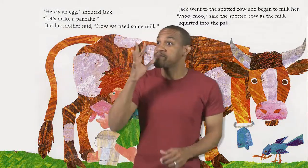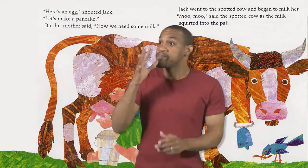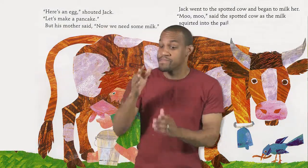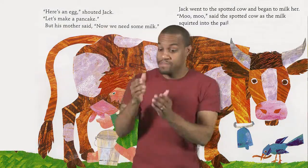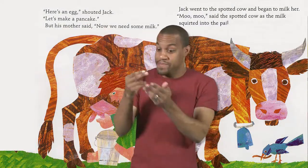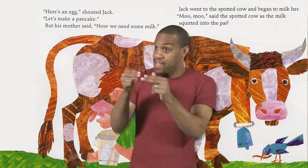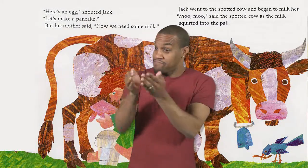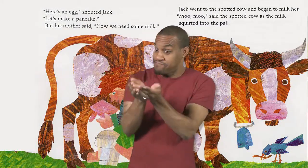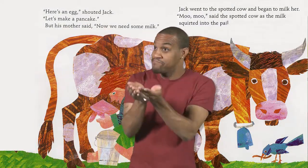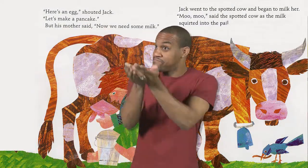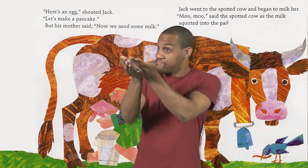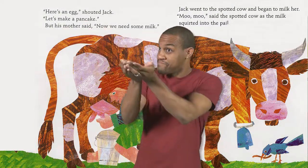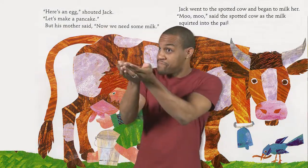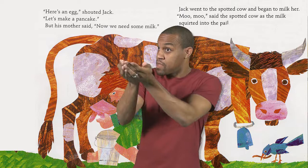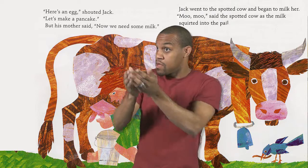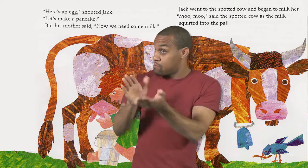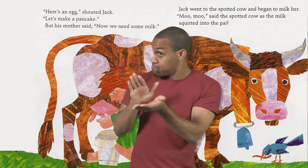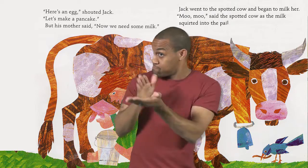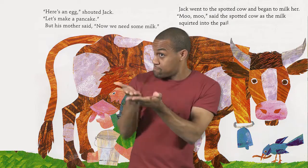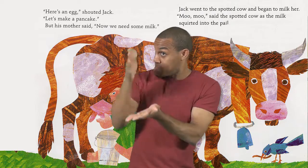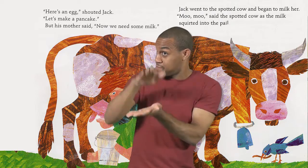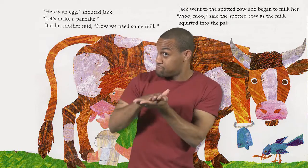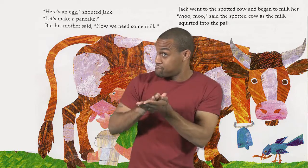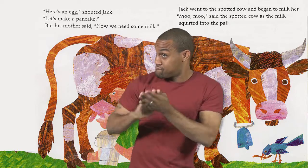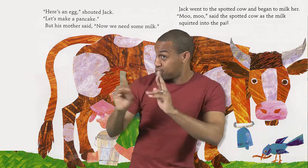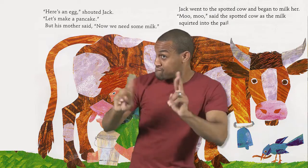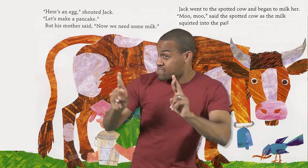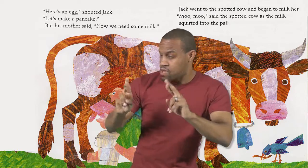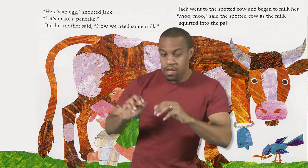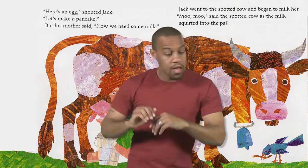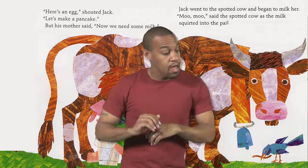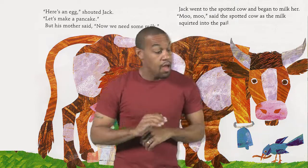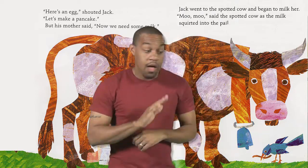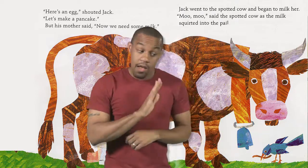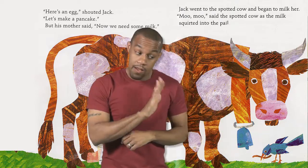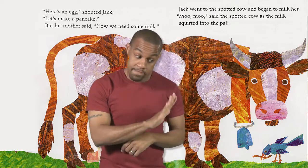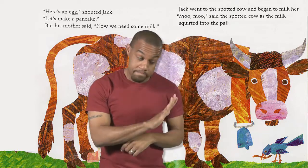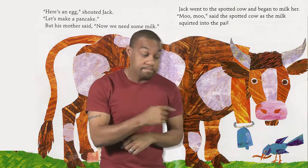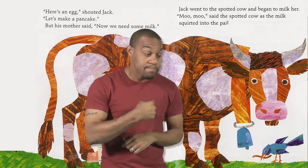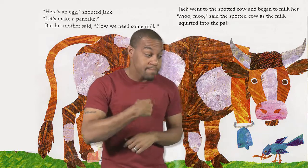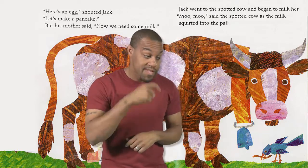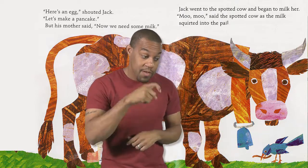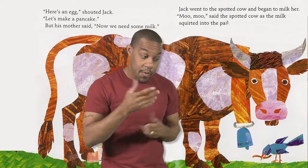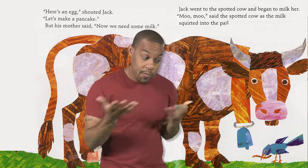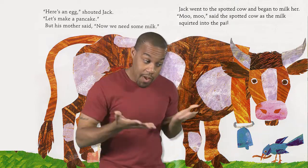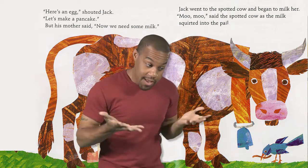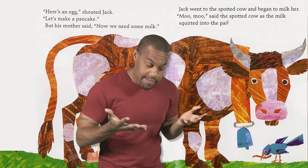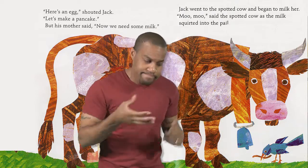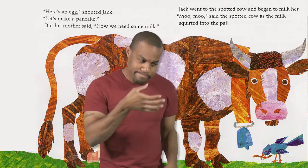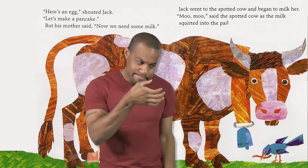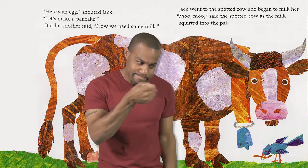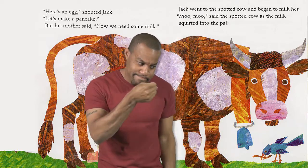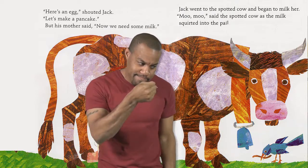Here's an egg, shouted Jack Let's make a pancake But his mother said